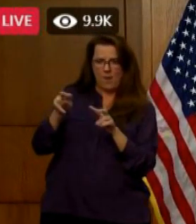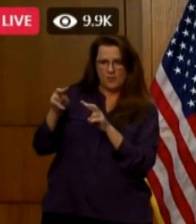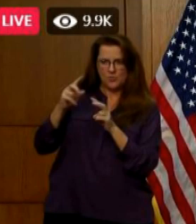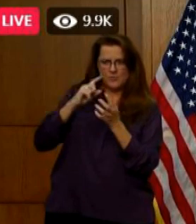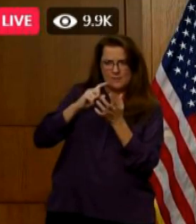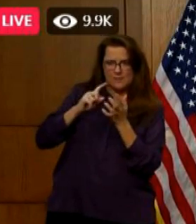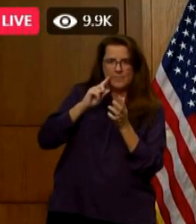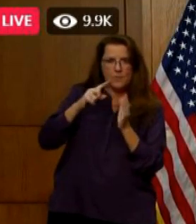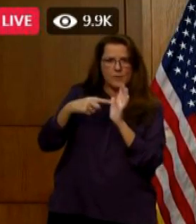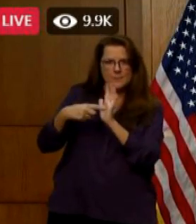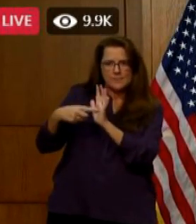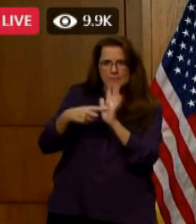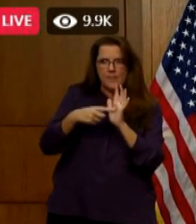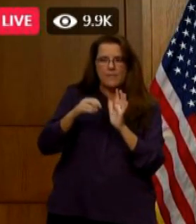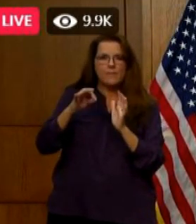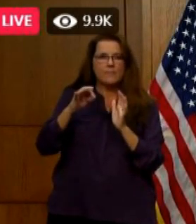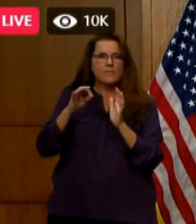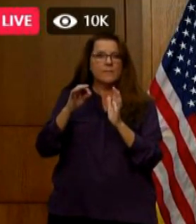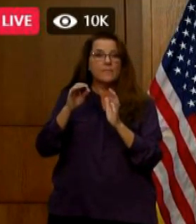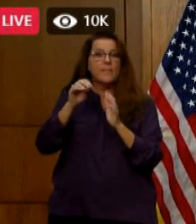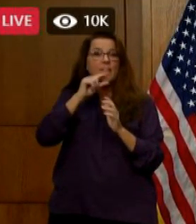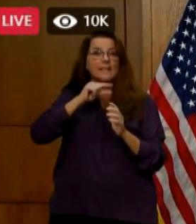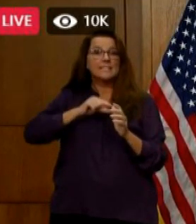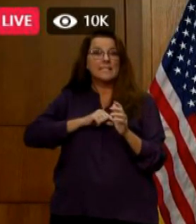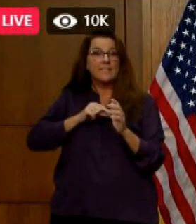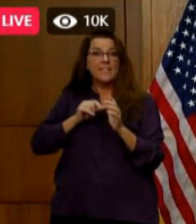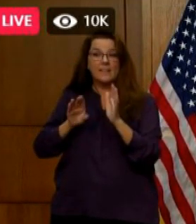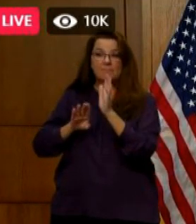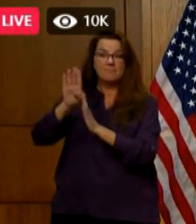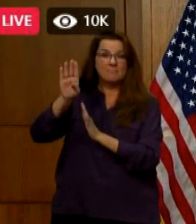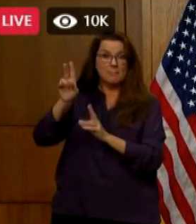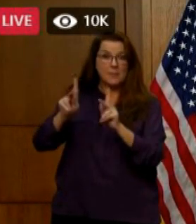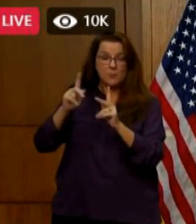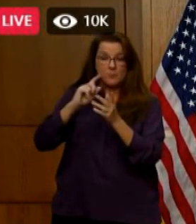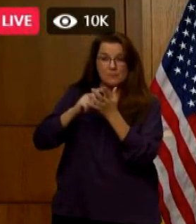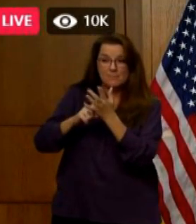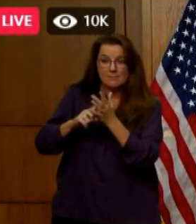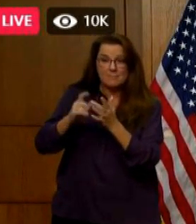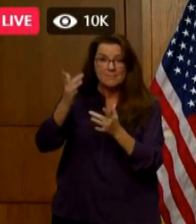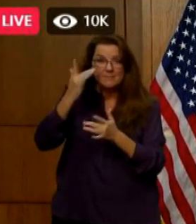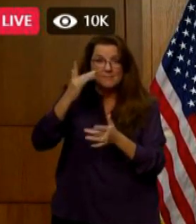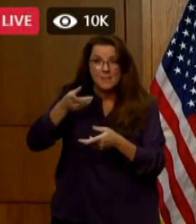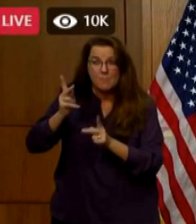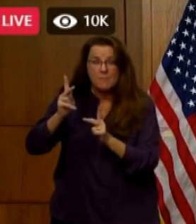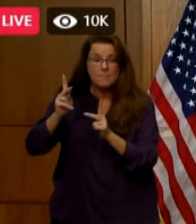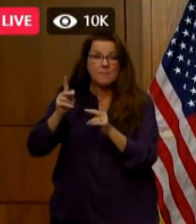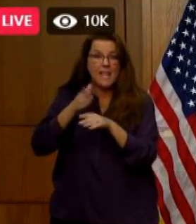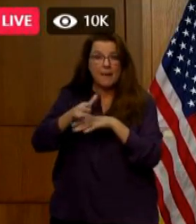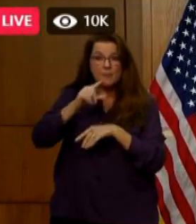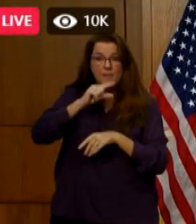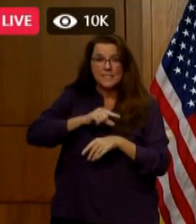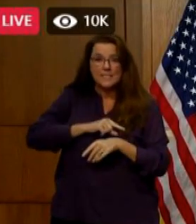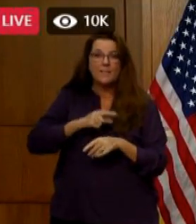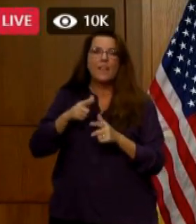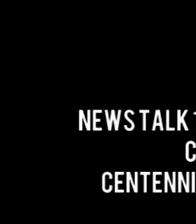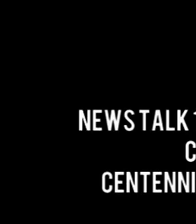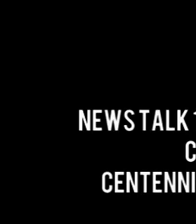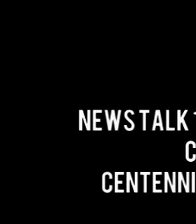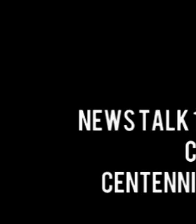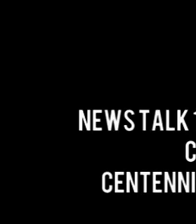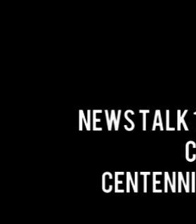I continue to closely monitor the numbers, and we'll evaluate whether further mitigation steps are necessary.